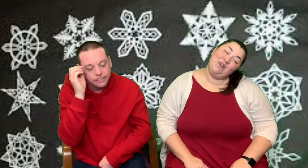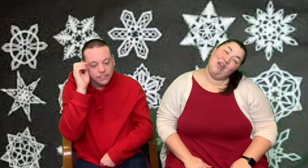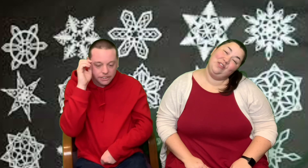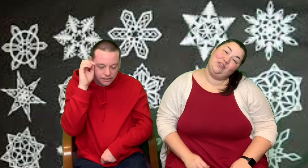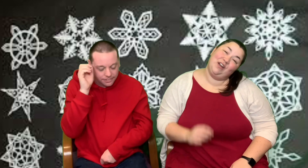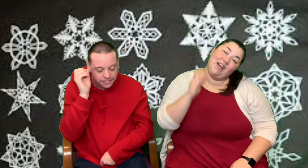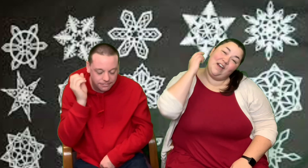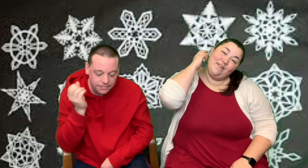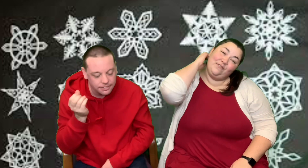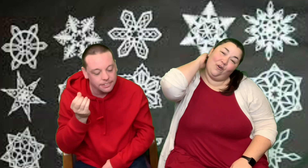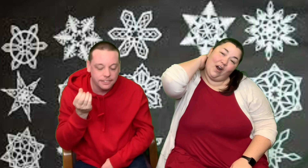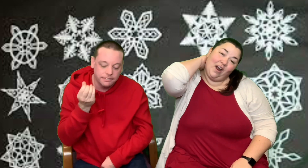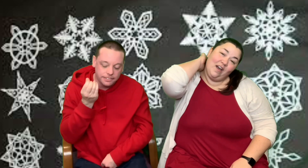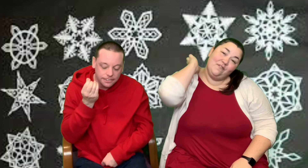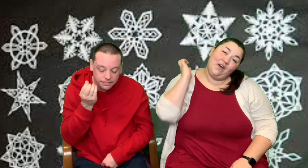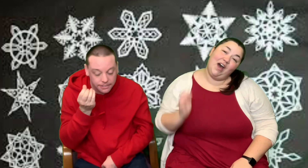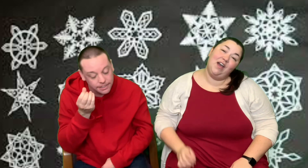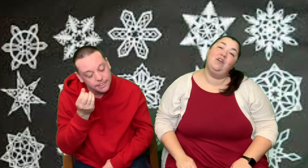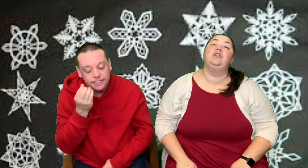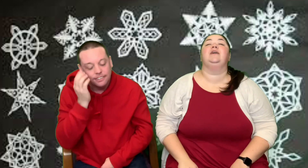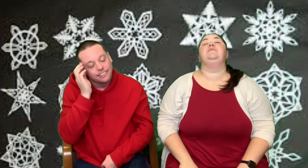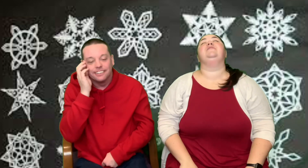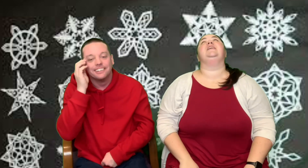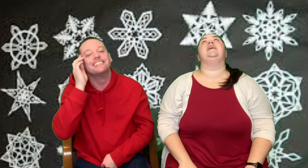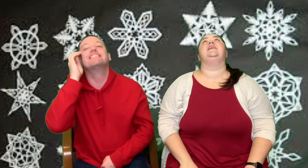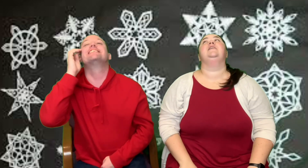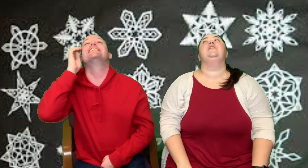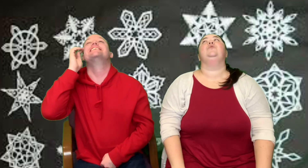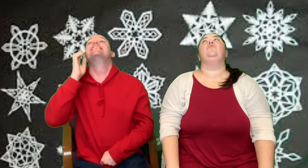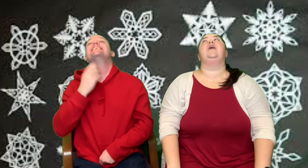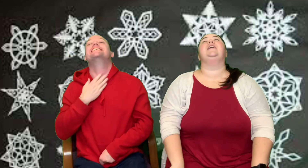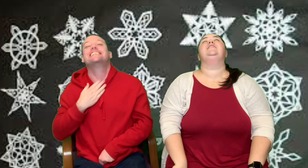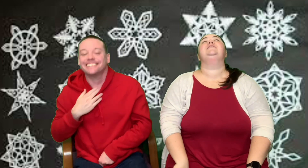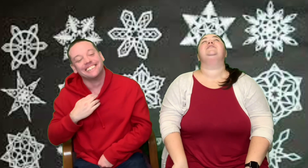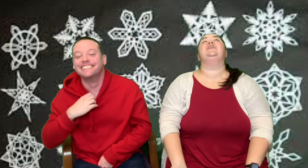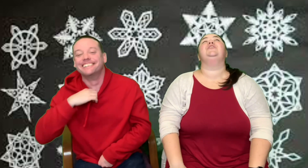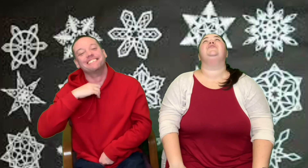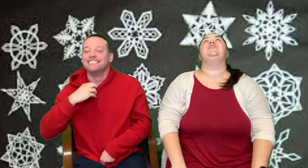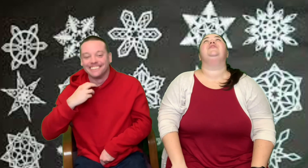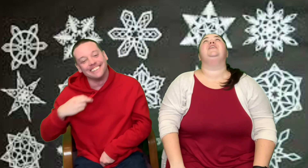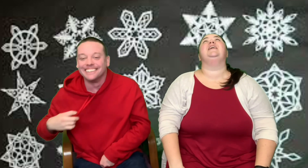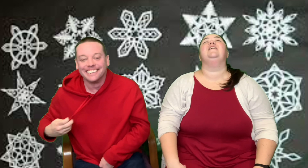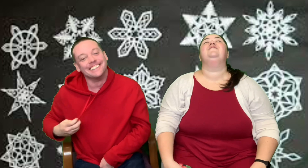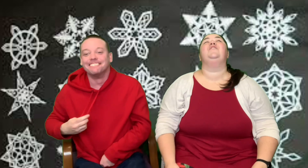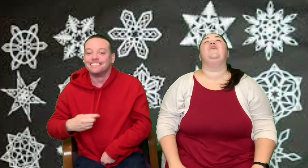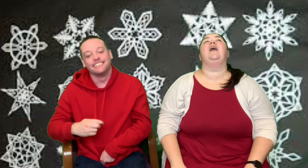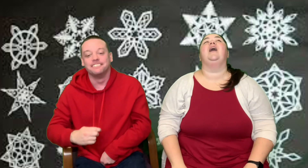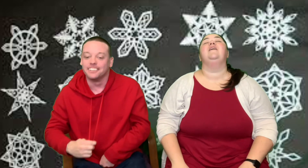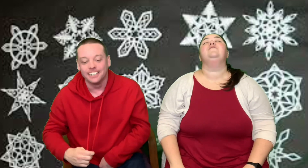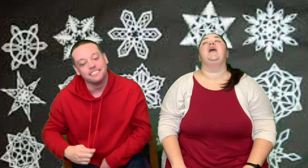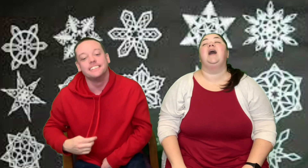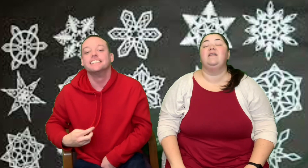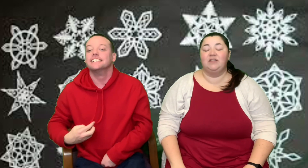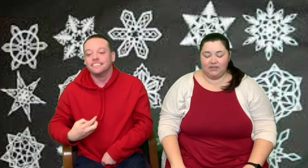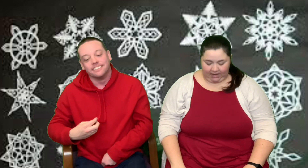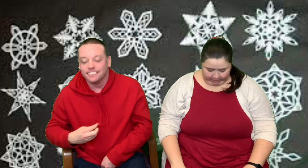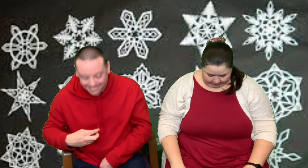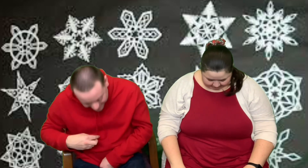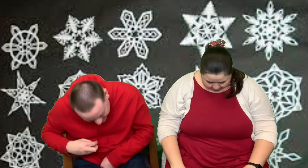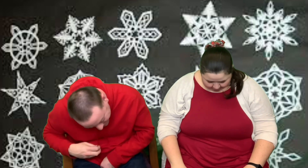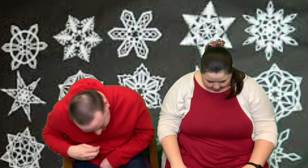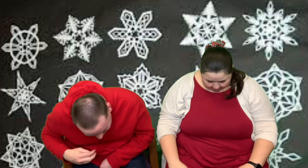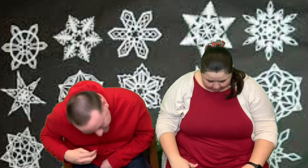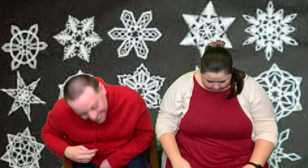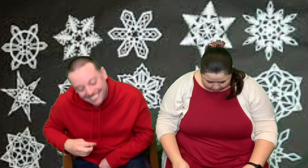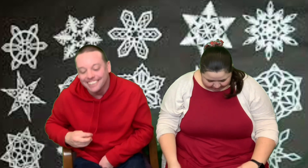two, three, four, five. Look up to the ceiling. One, two, three, four, five. Down